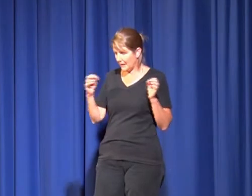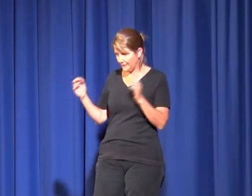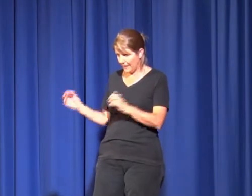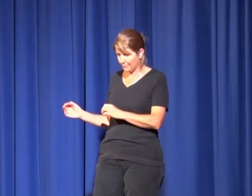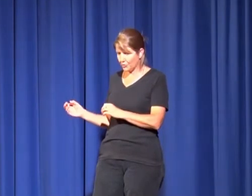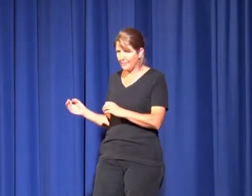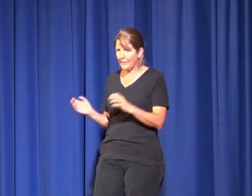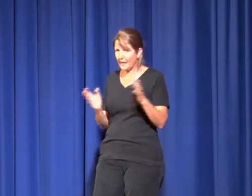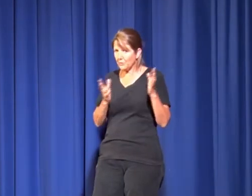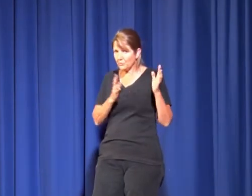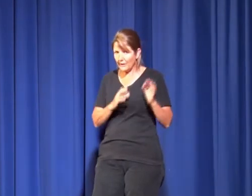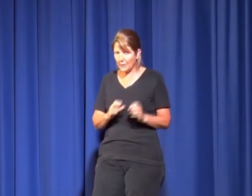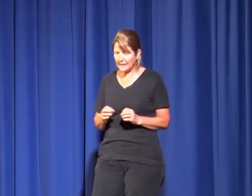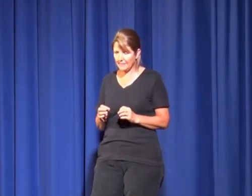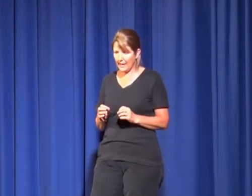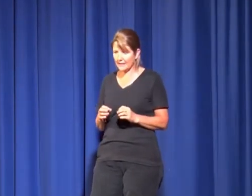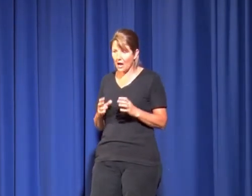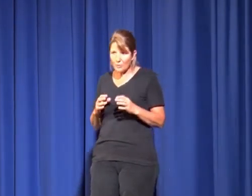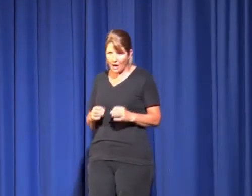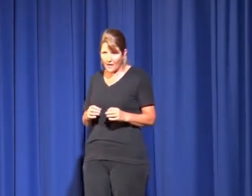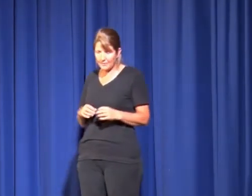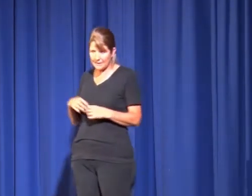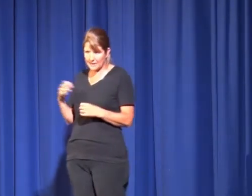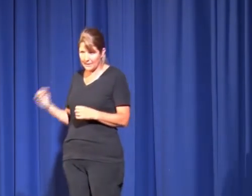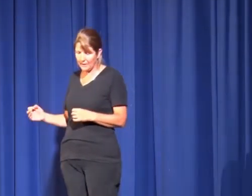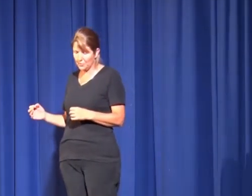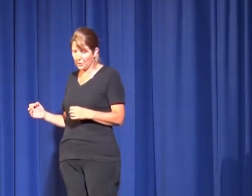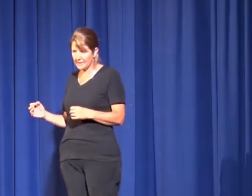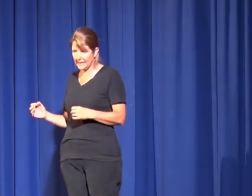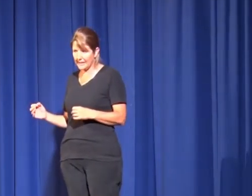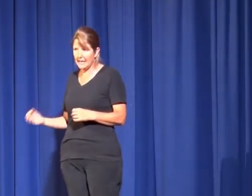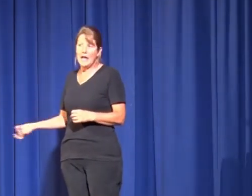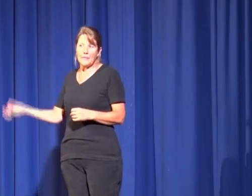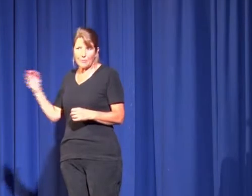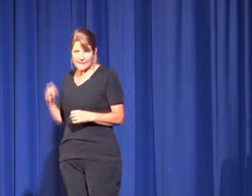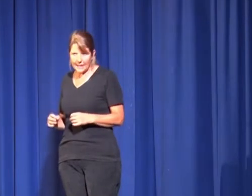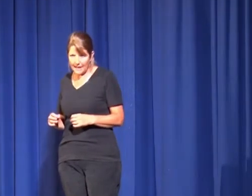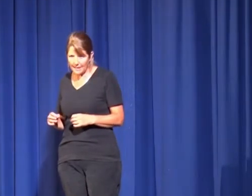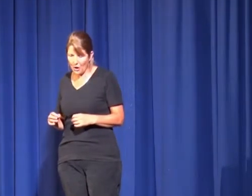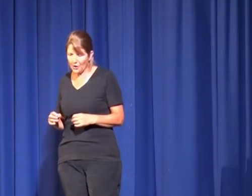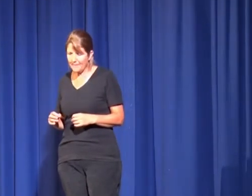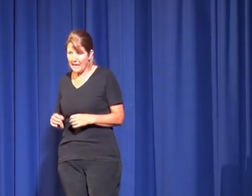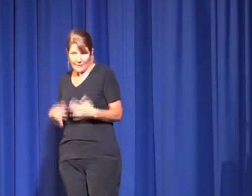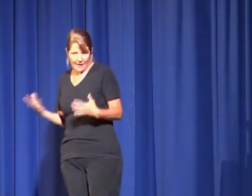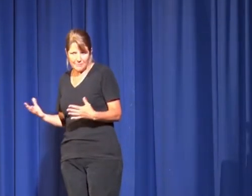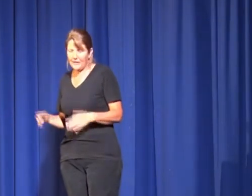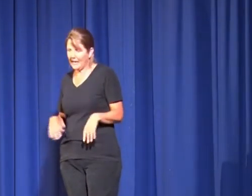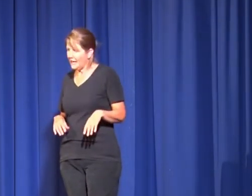farm trip, and they would run away to my house. I would hide them until Dad went to work on Saturday. Then when Dad came home, they'd be there,